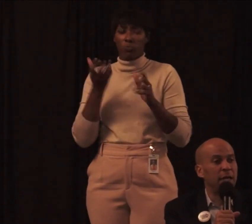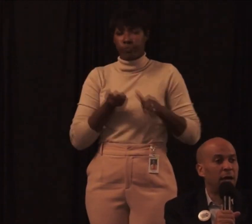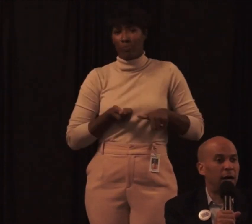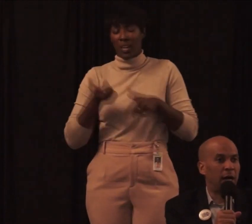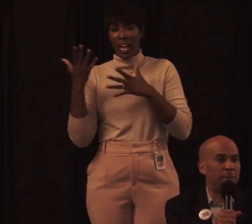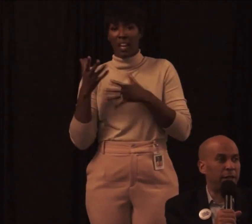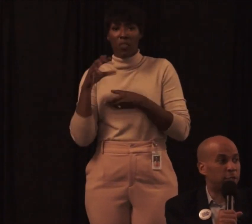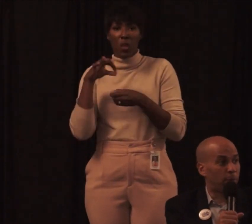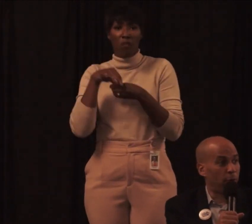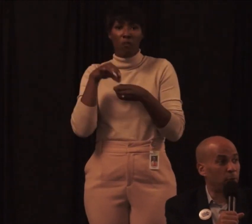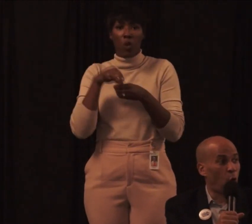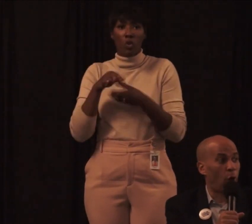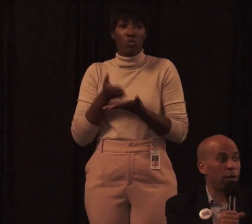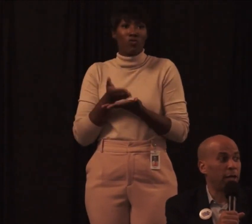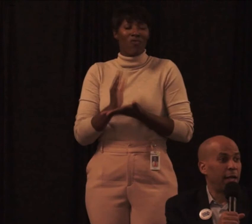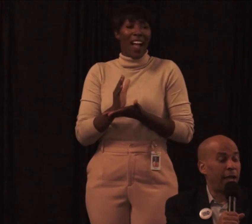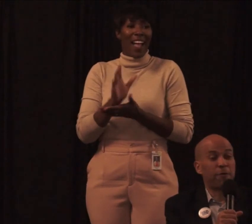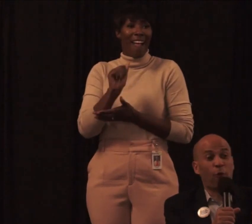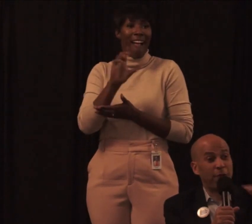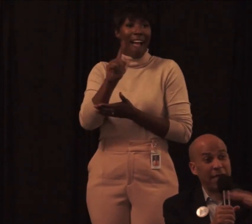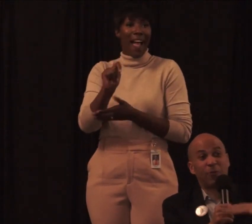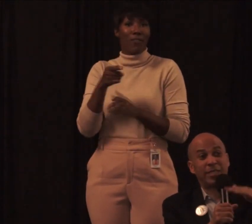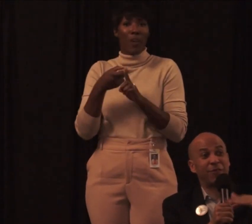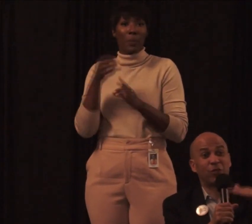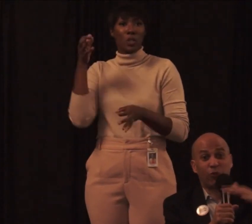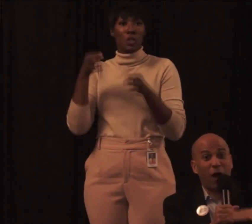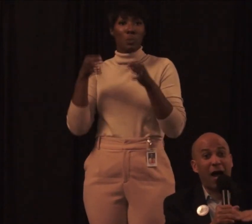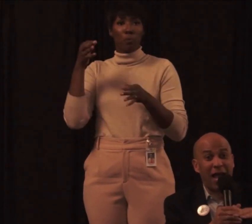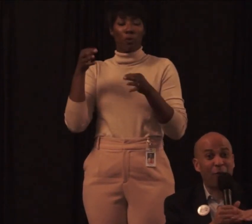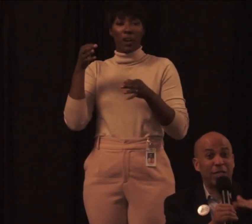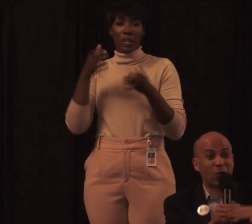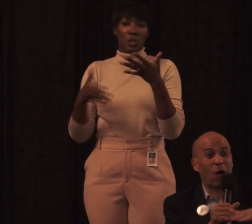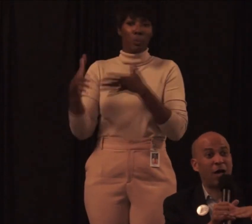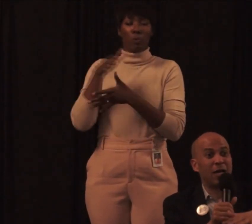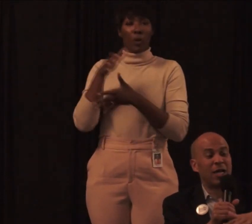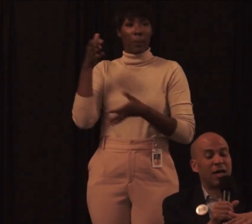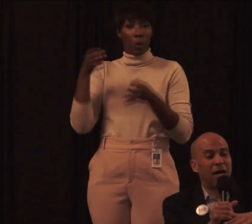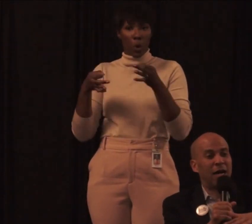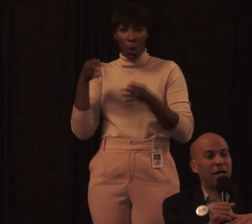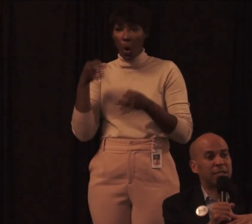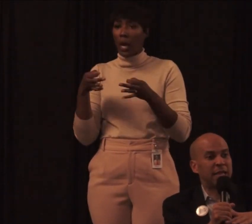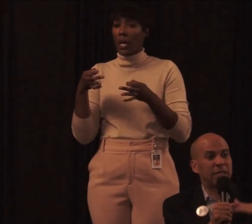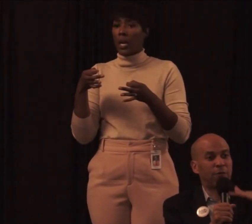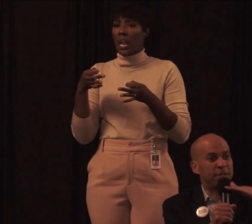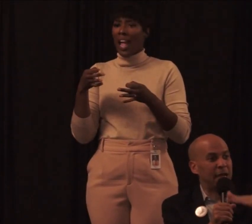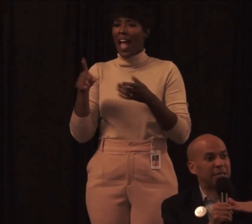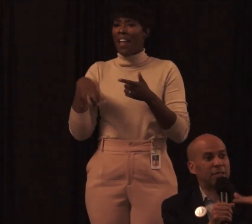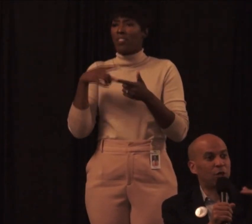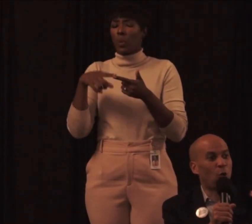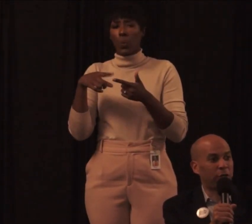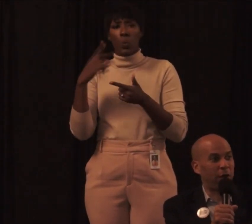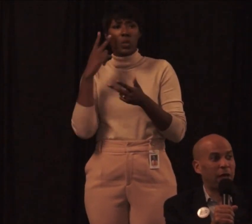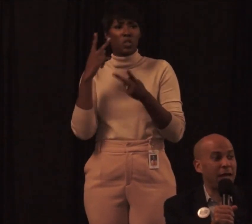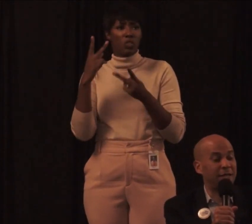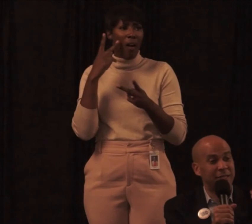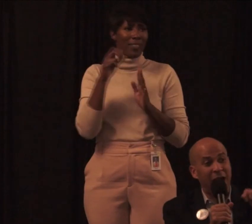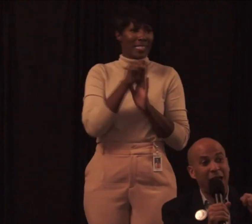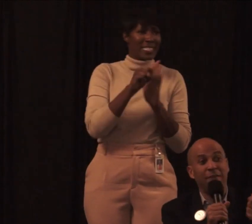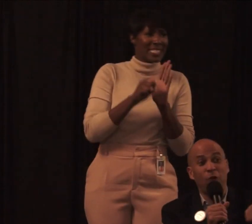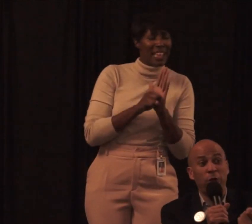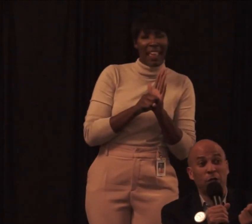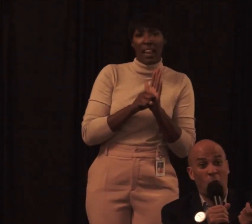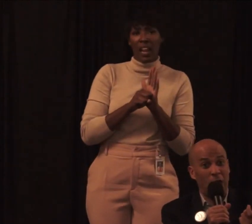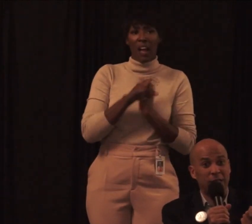Act by the Supreme Court. And before the ink was even dry, we saw states from Texas to North Carolina